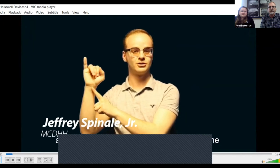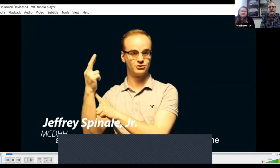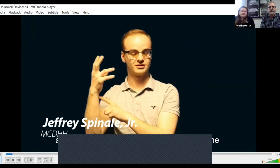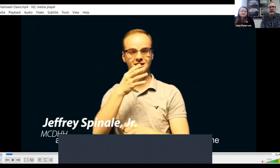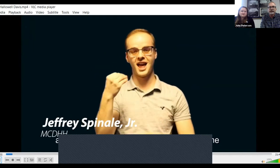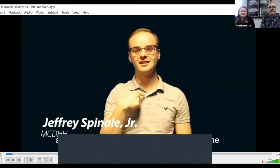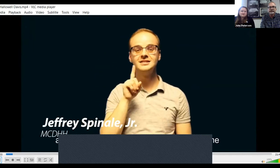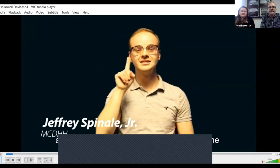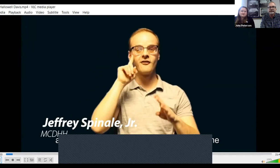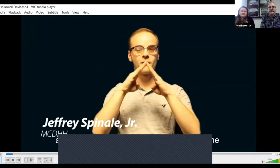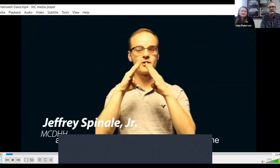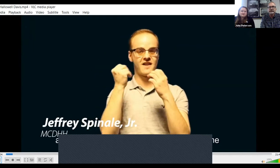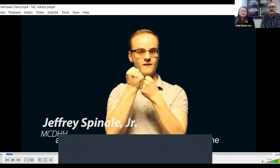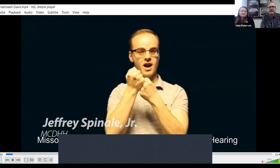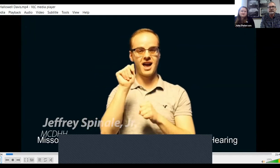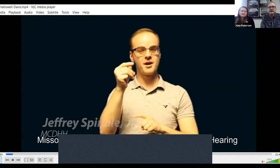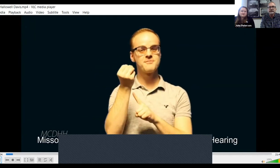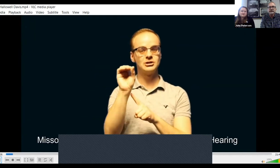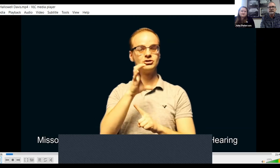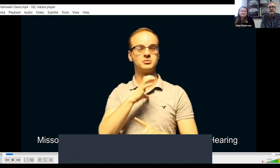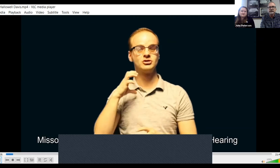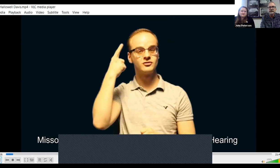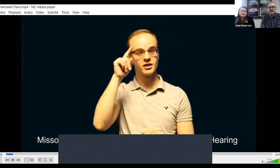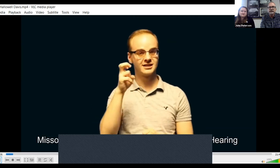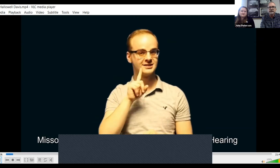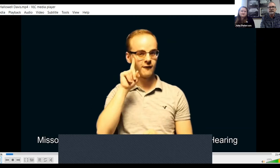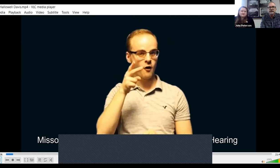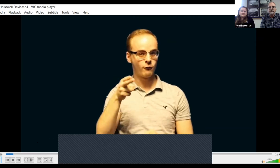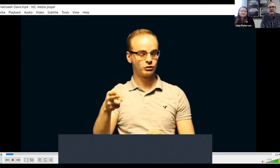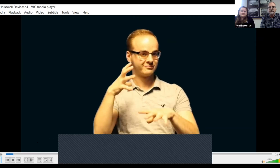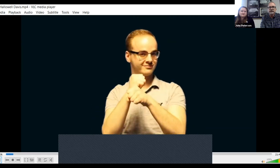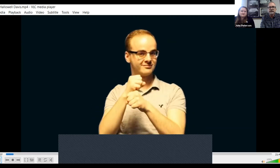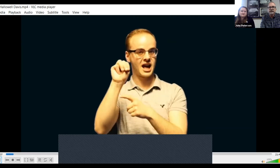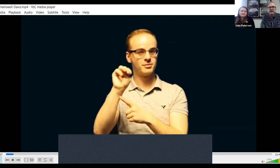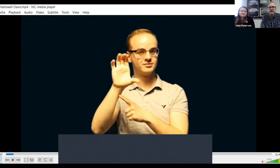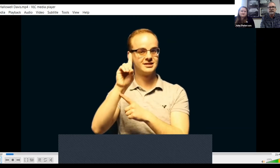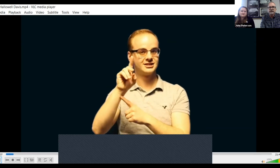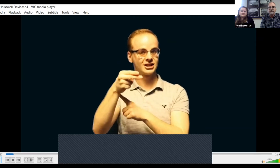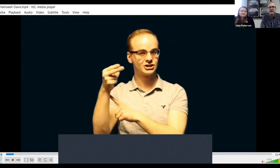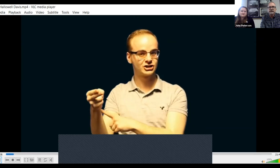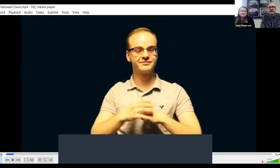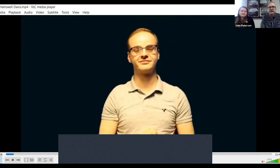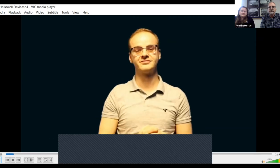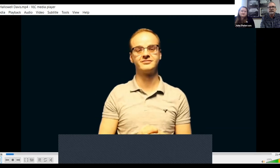And I'm the Deaf Community Advocate at the Missouri Commission for the Deaf and Hard of Hearing or MCDHH for short.